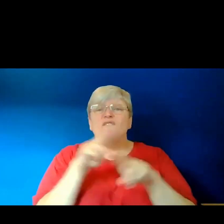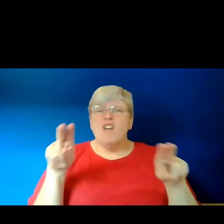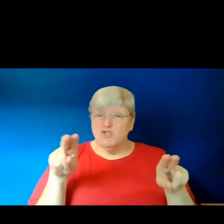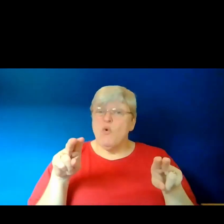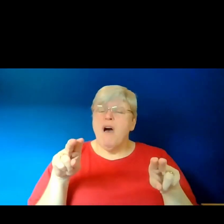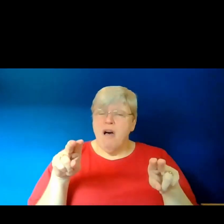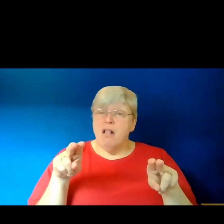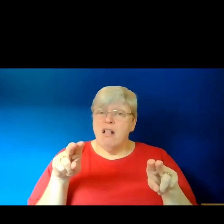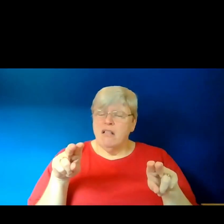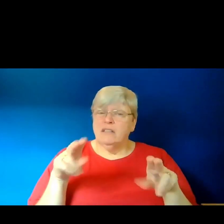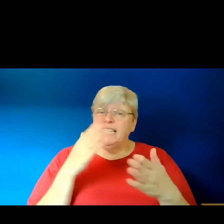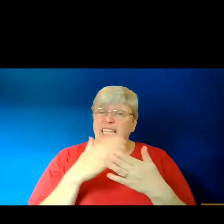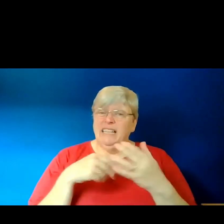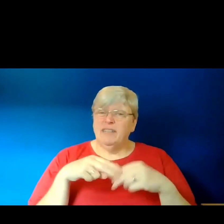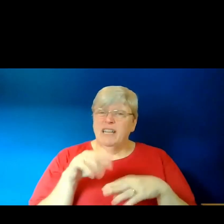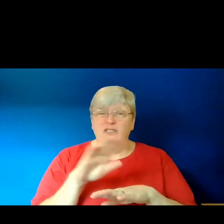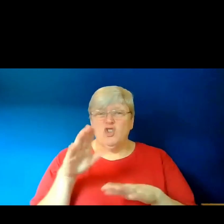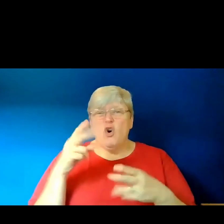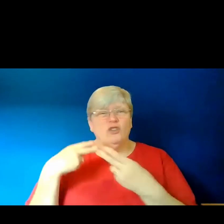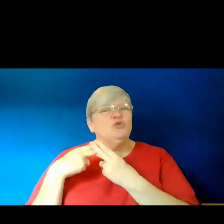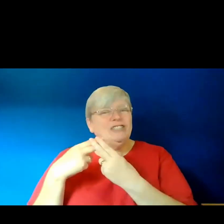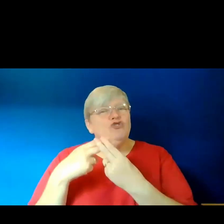even if they're not always traditional.